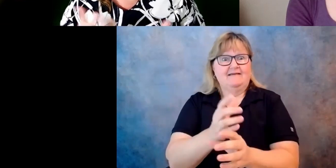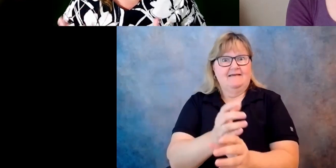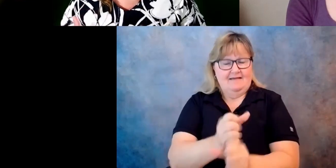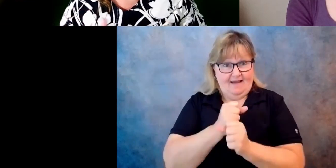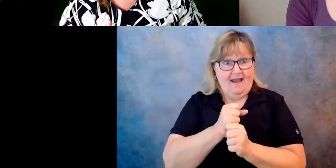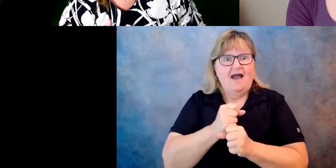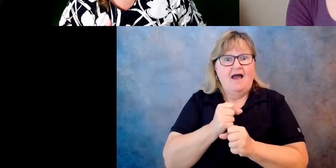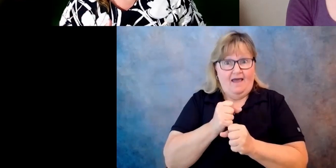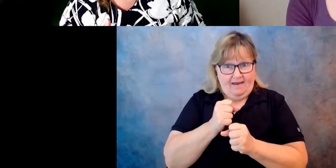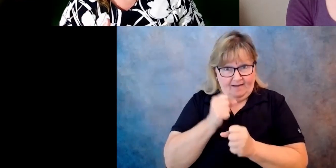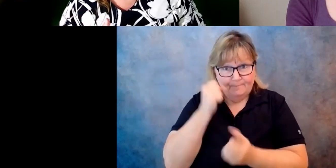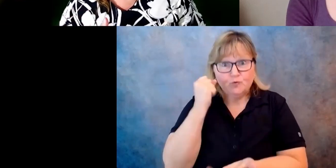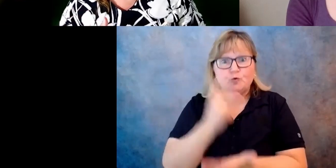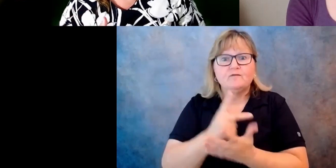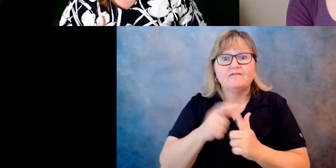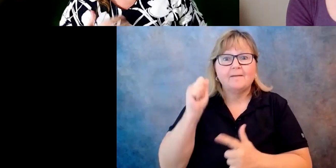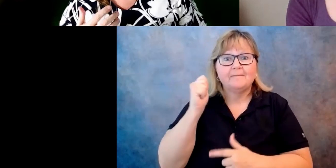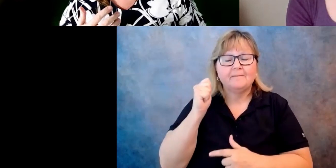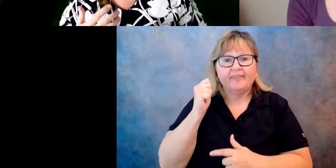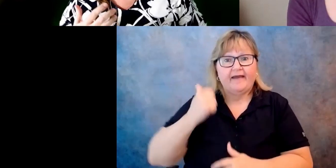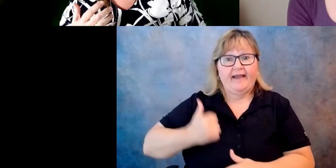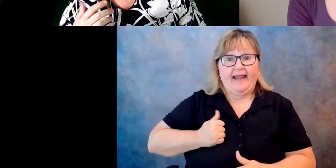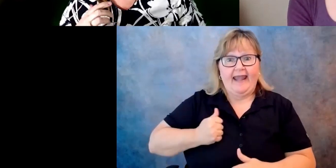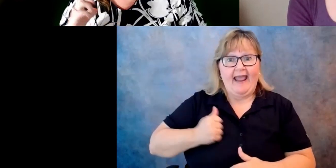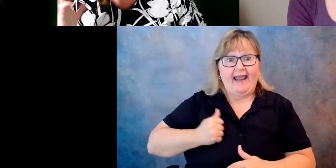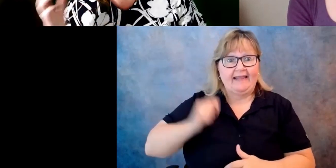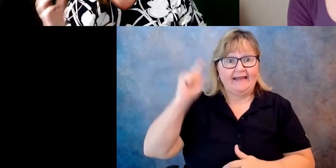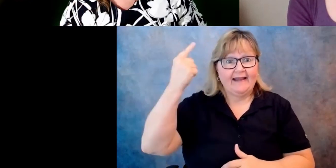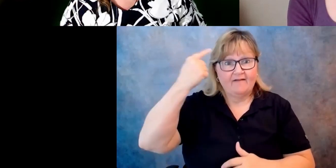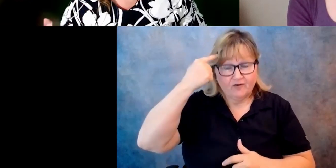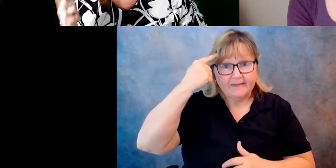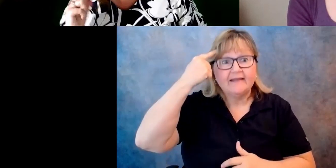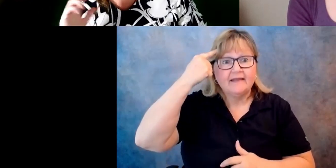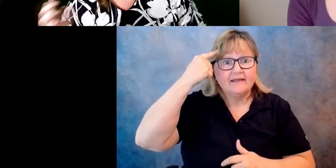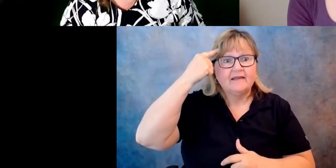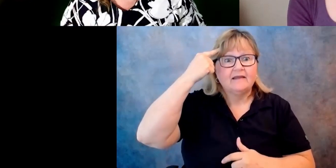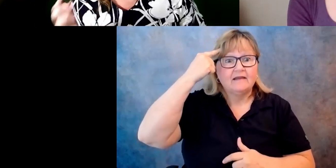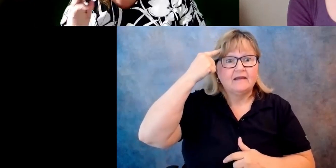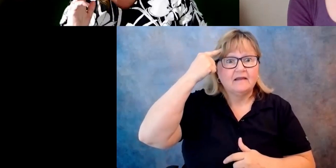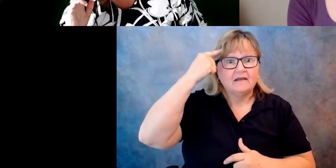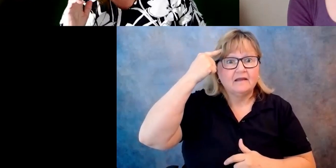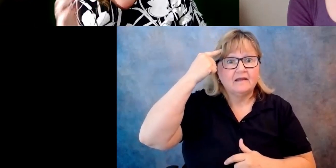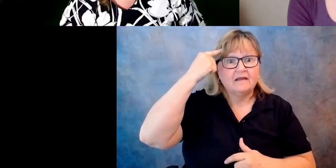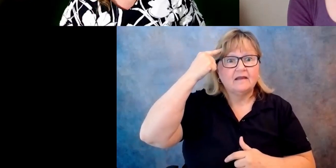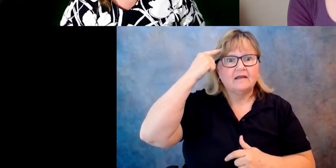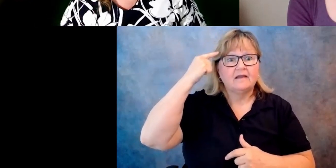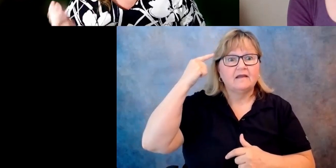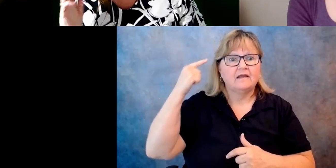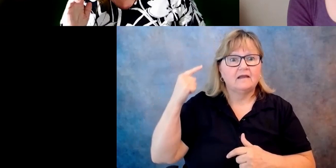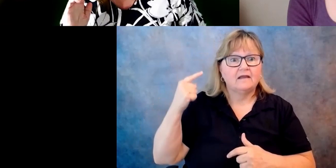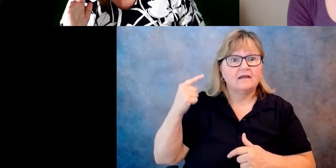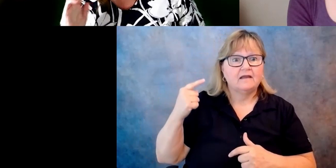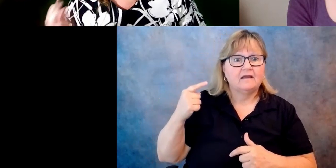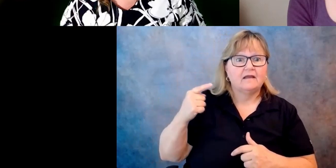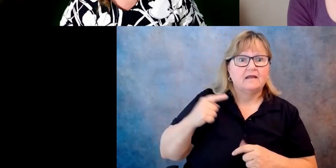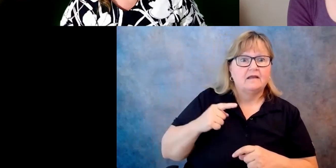airport. He had all his paperwork, but he wandered around all of the crowds in the filth and couldn't find the